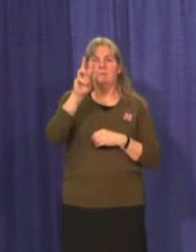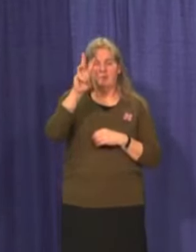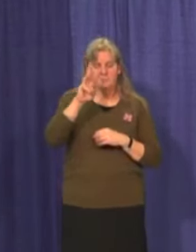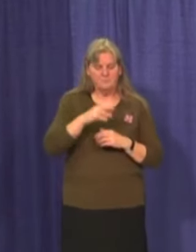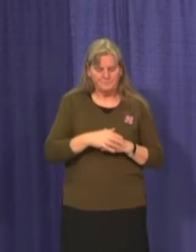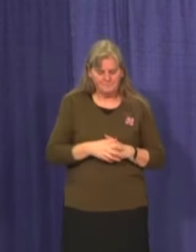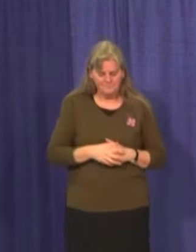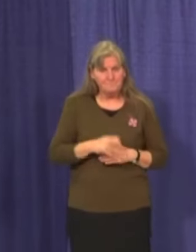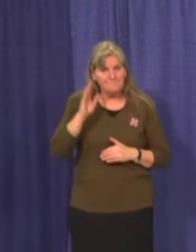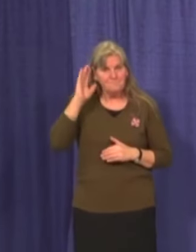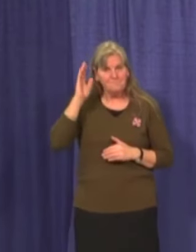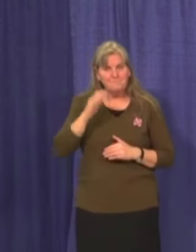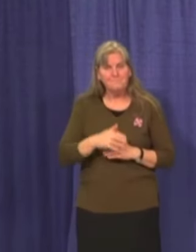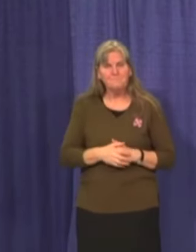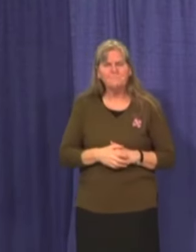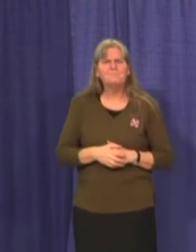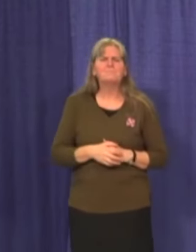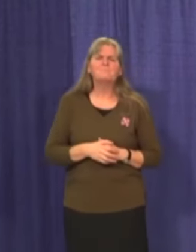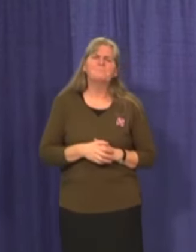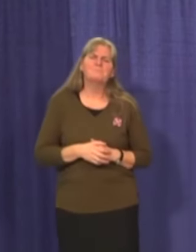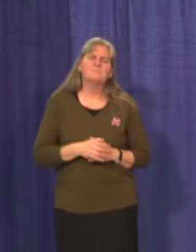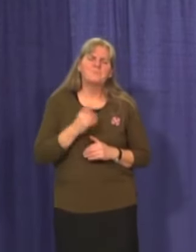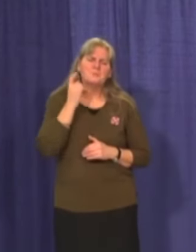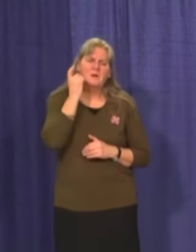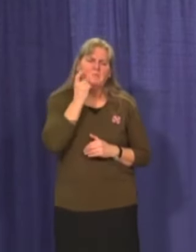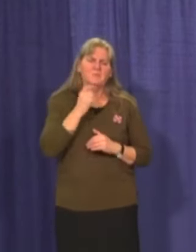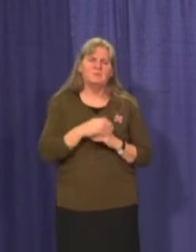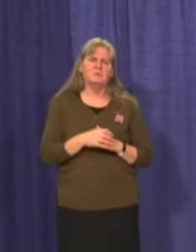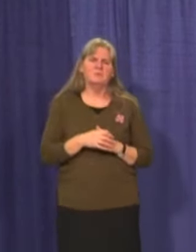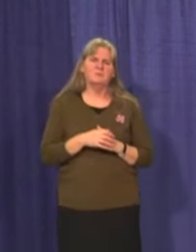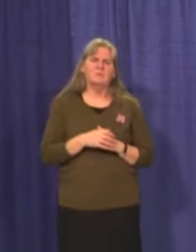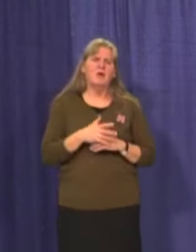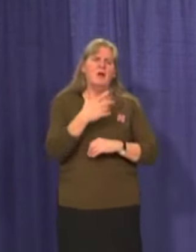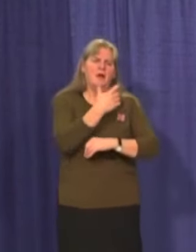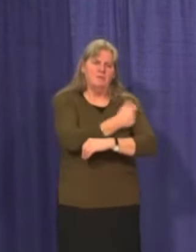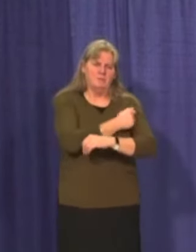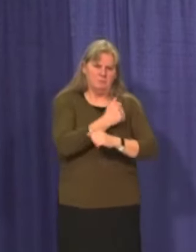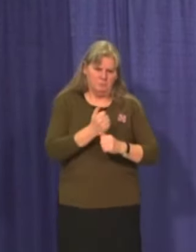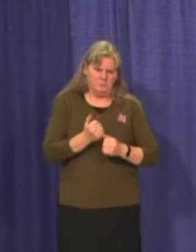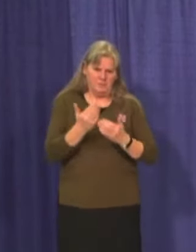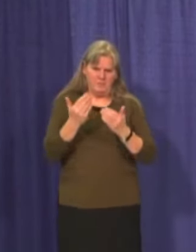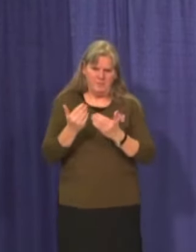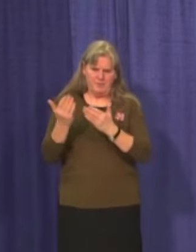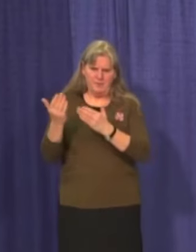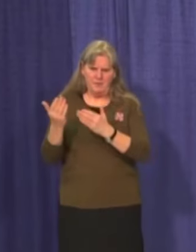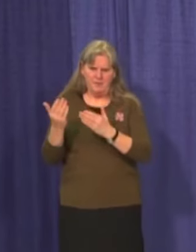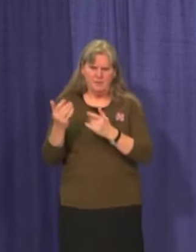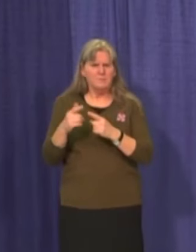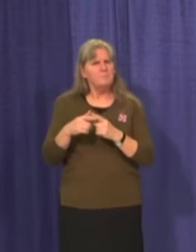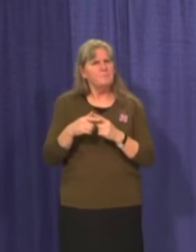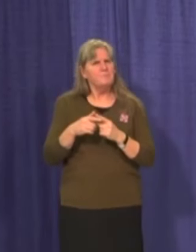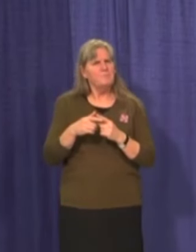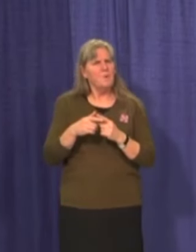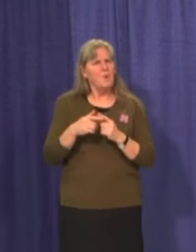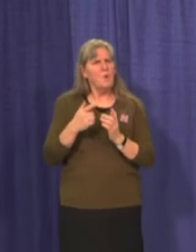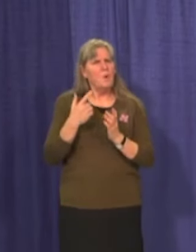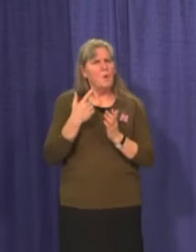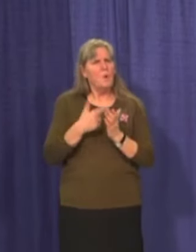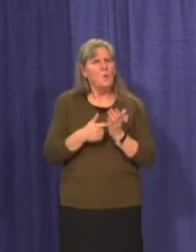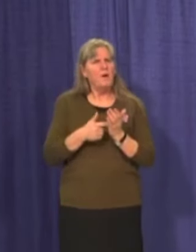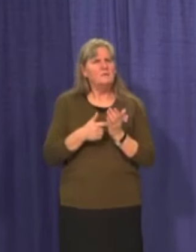John I'm wondering, as the vaccine rollout continues in the territory, what is our shipment